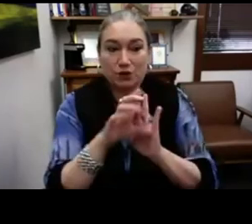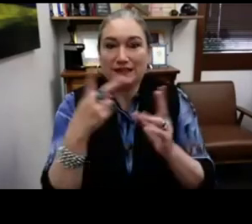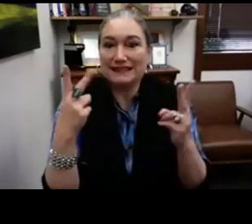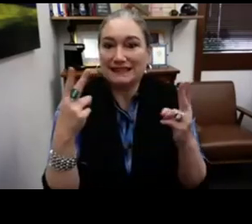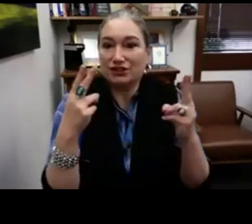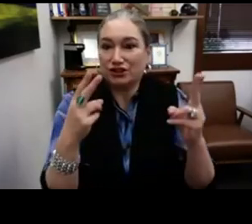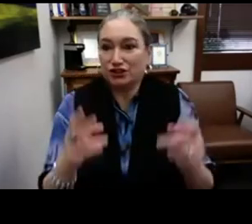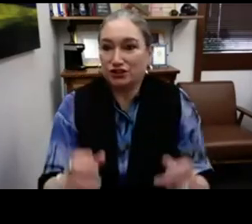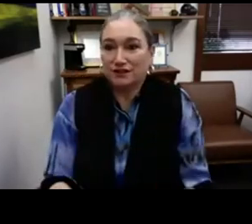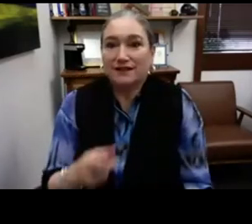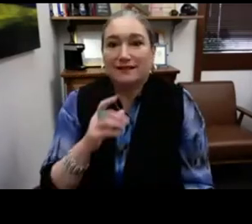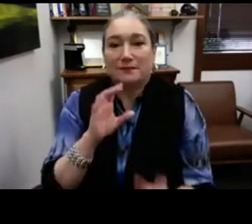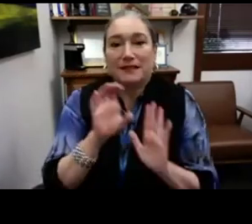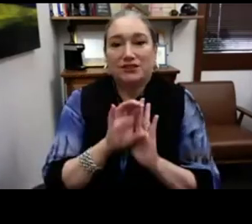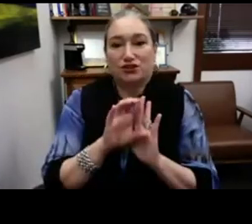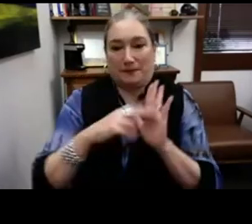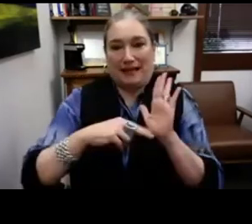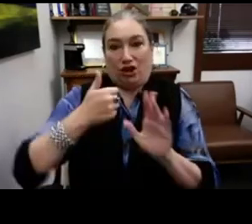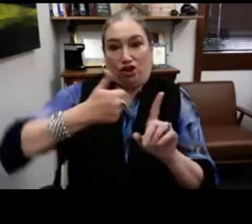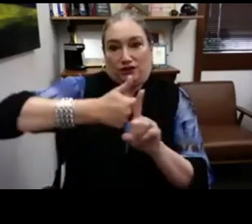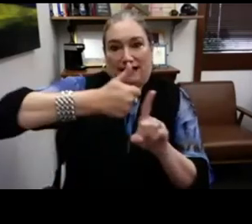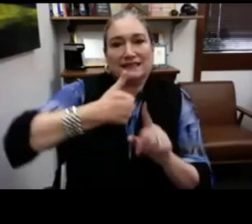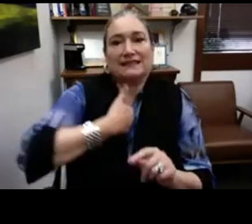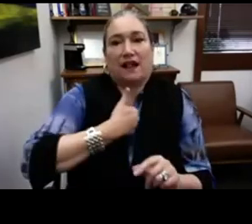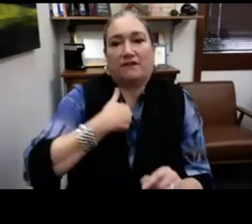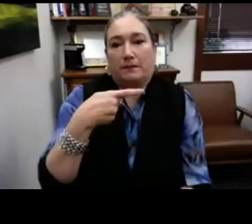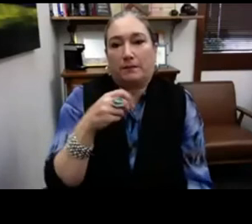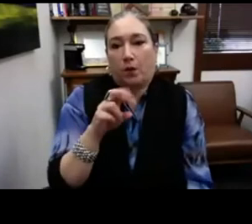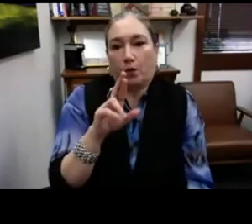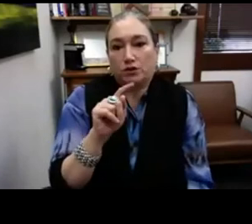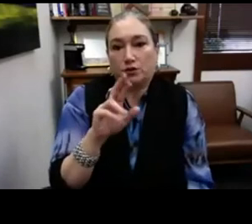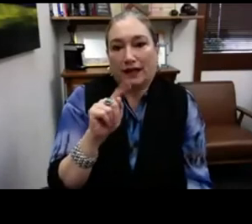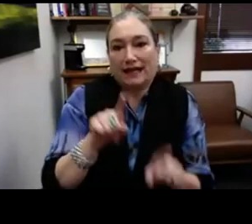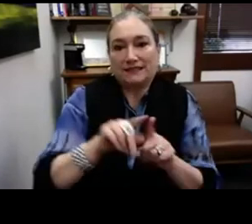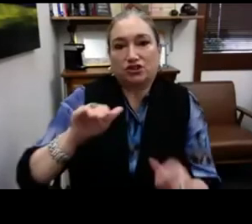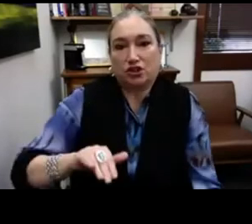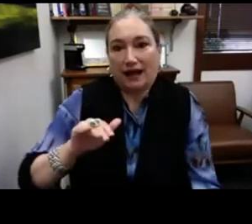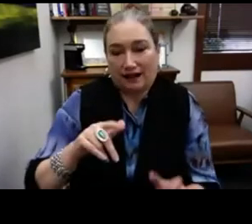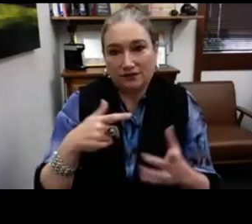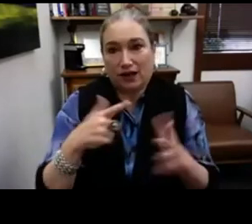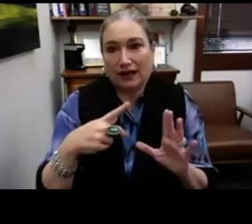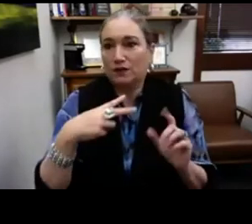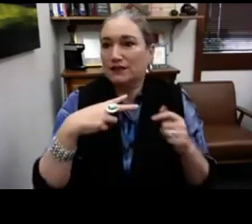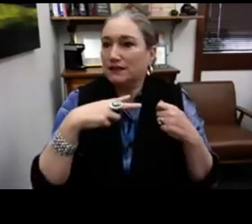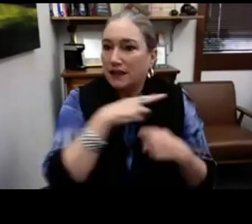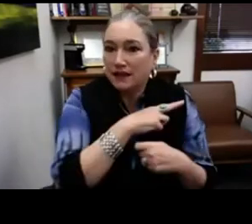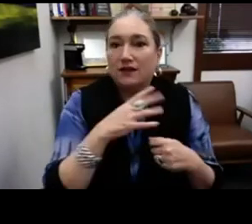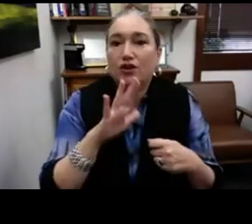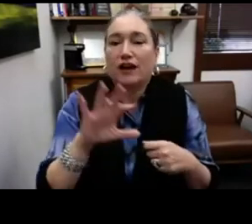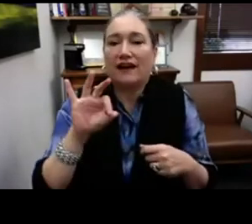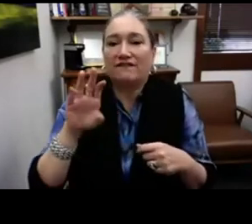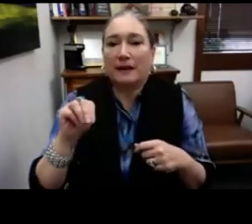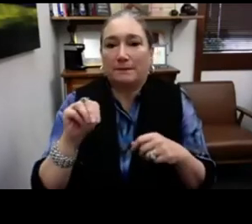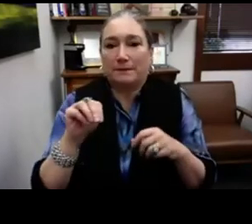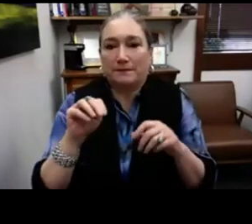This also is very touching. You can see scissors in the picture. She painted. This is a self-portrait of herself as a